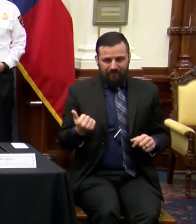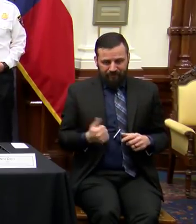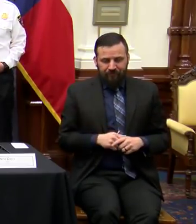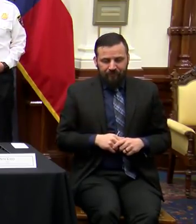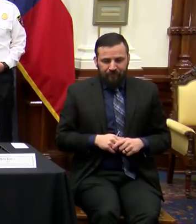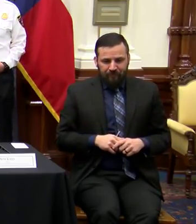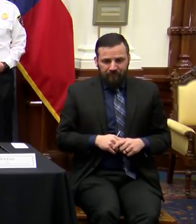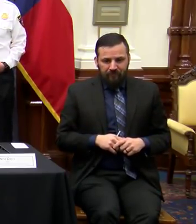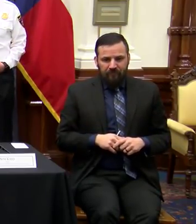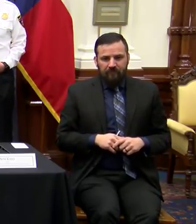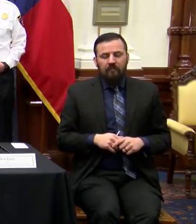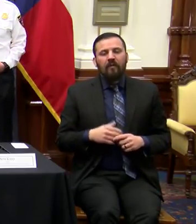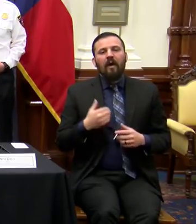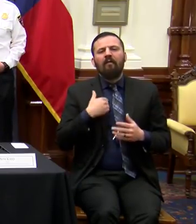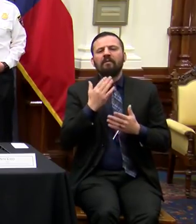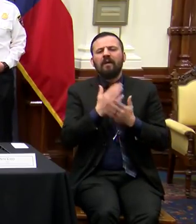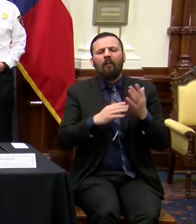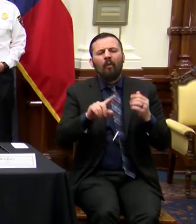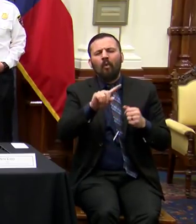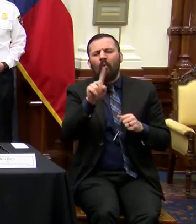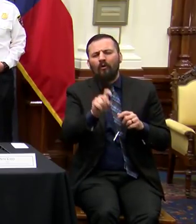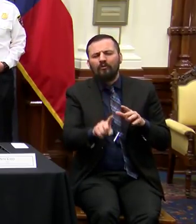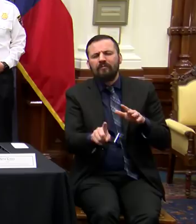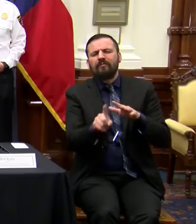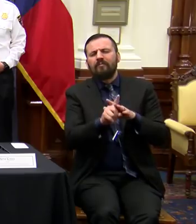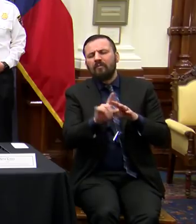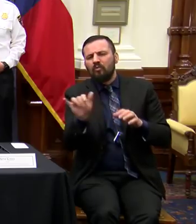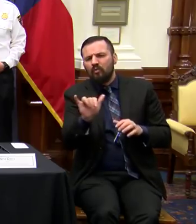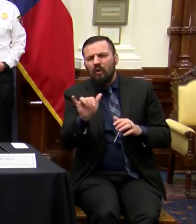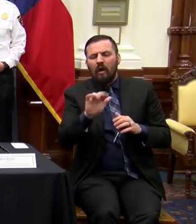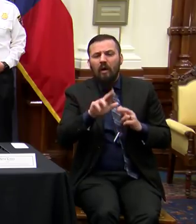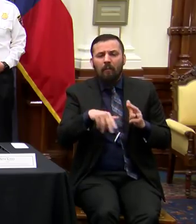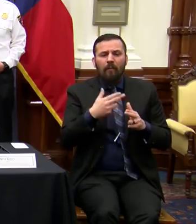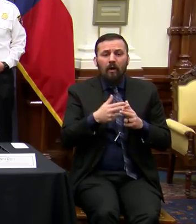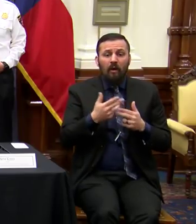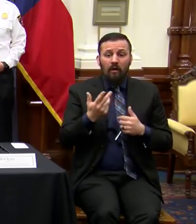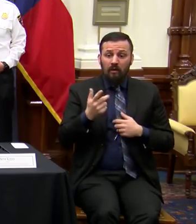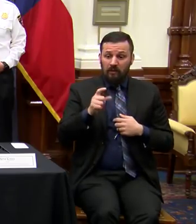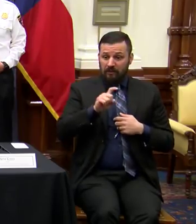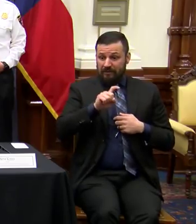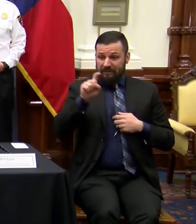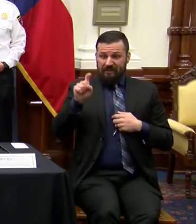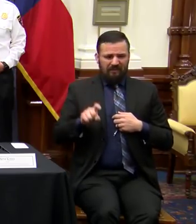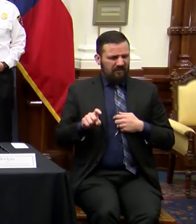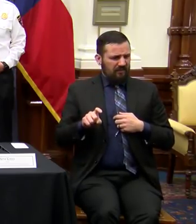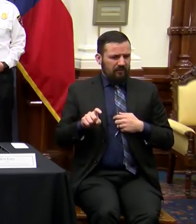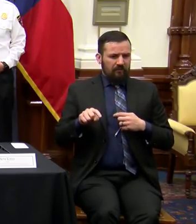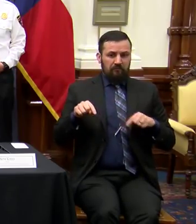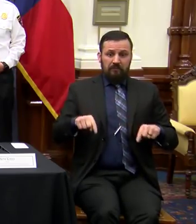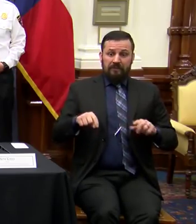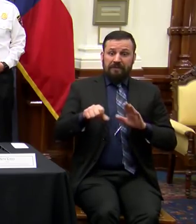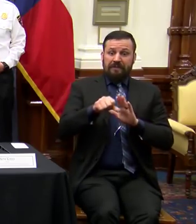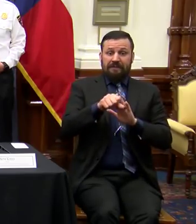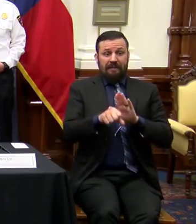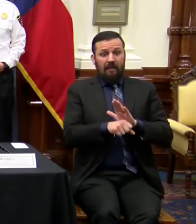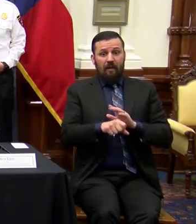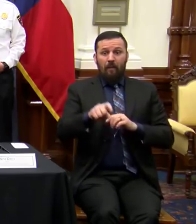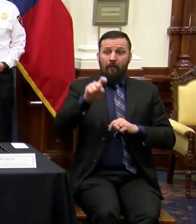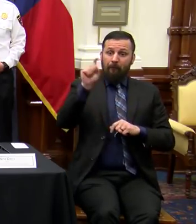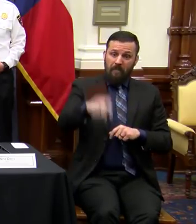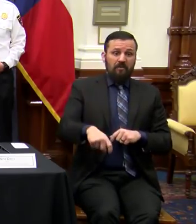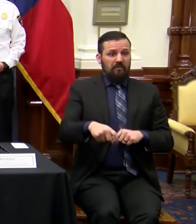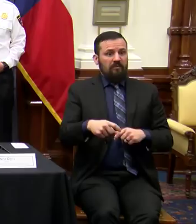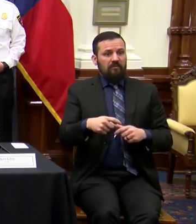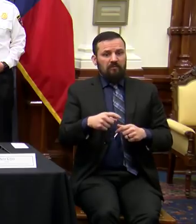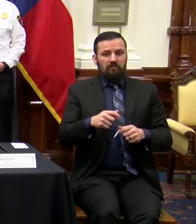There have been questions raised about whether or not Texas, as a state, must immediately go into